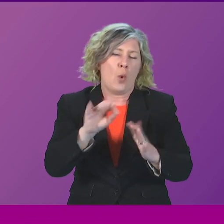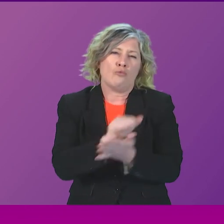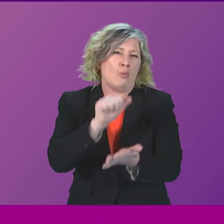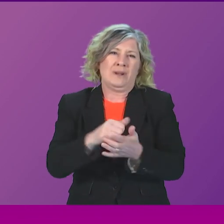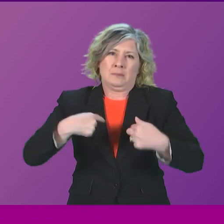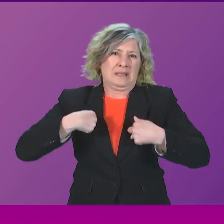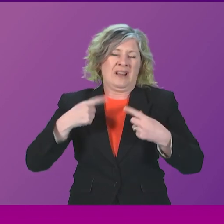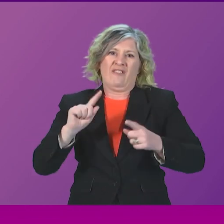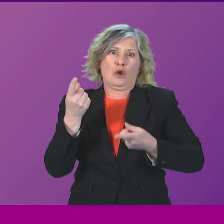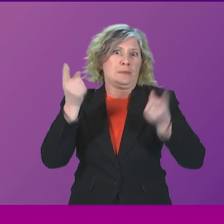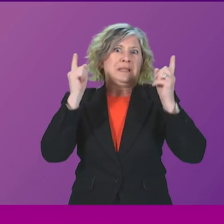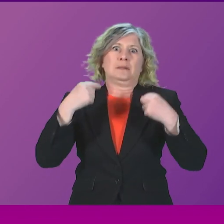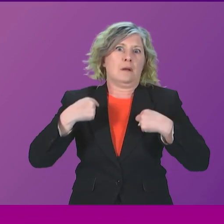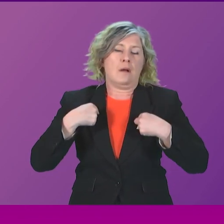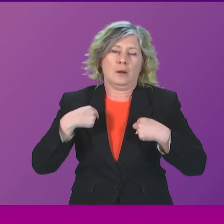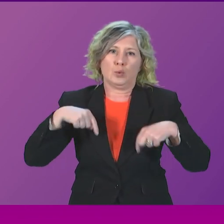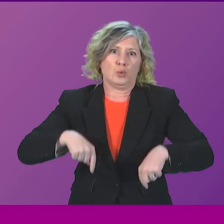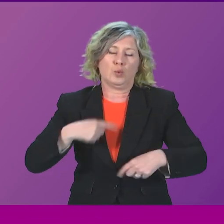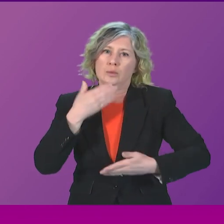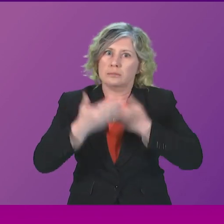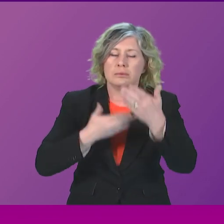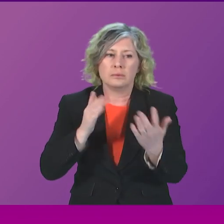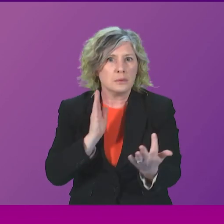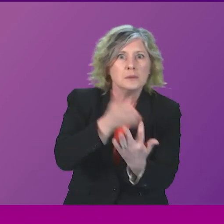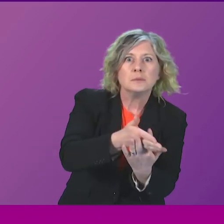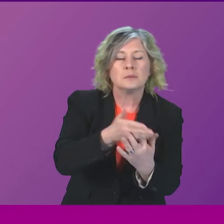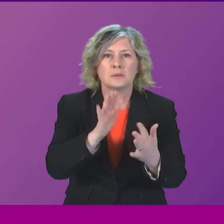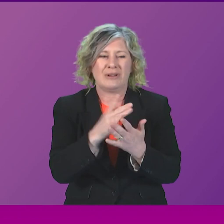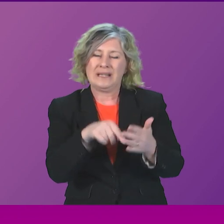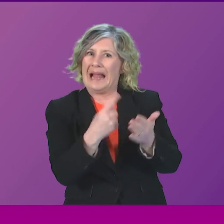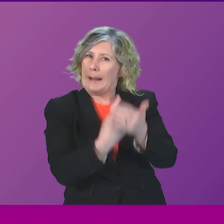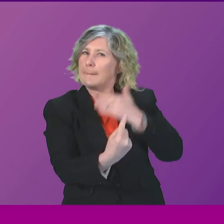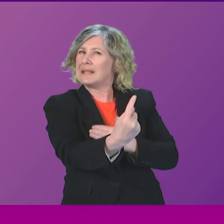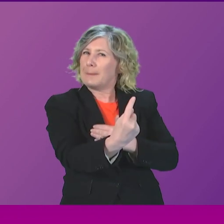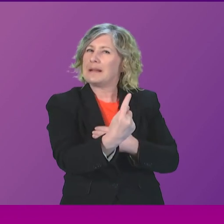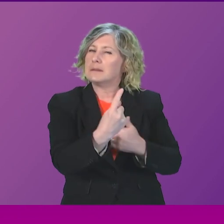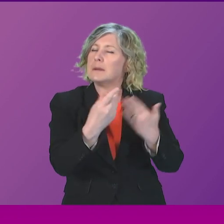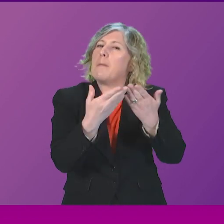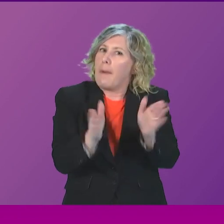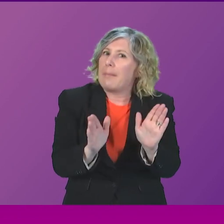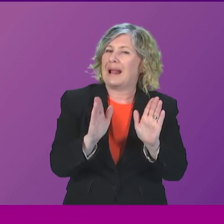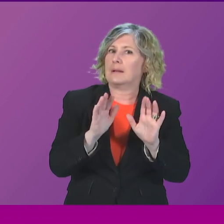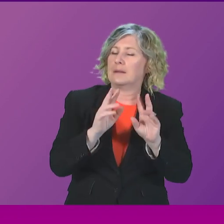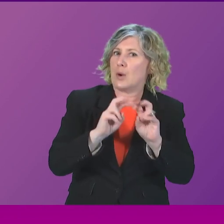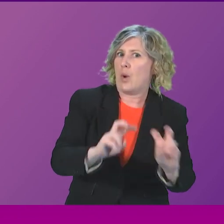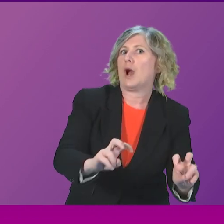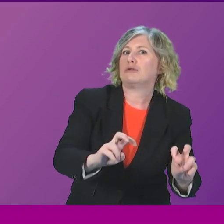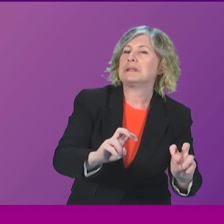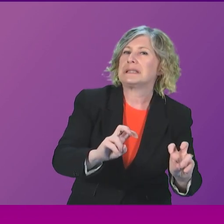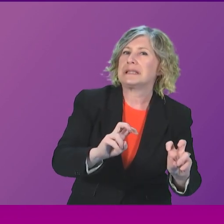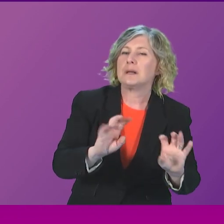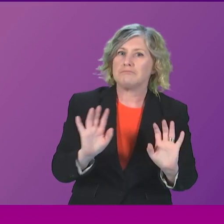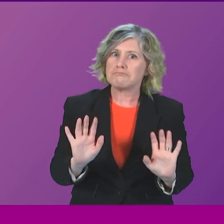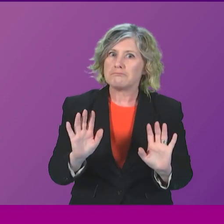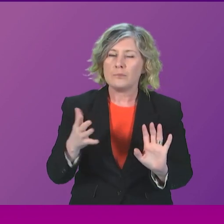for me as a First Minister, to interfere or intervene in what is an independent public inquiry. Of course, we